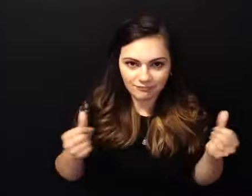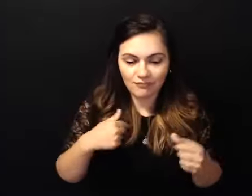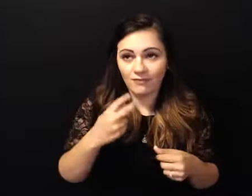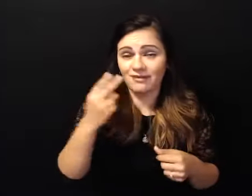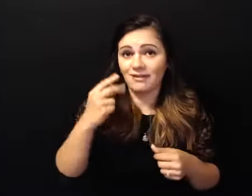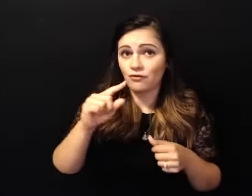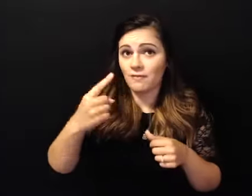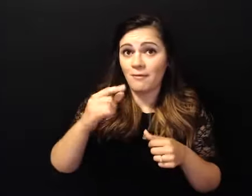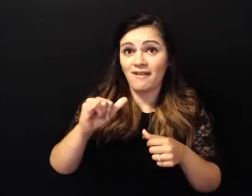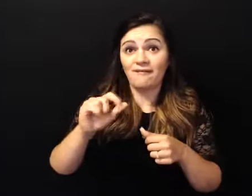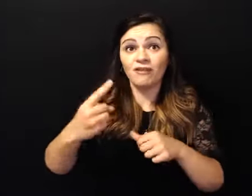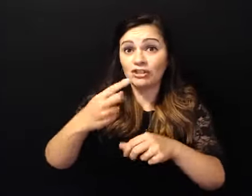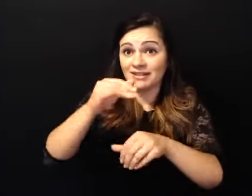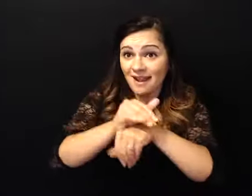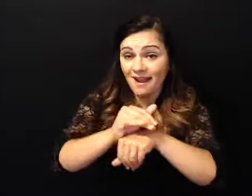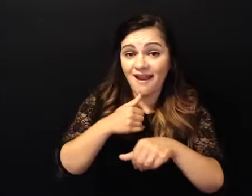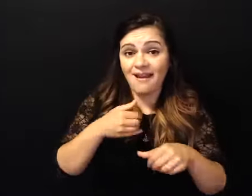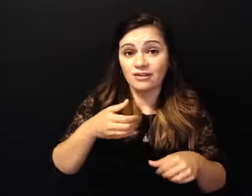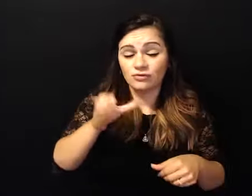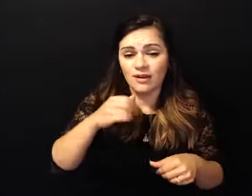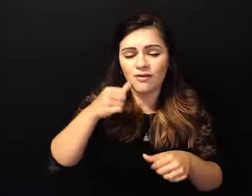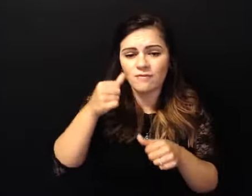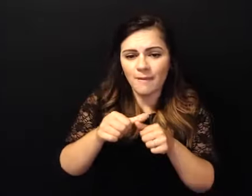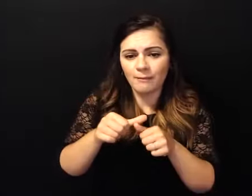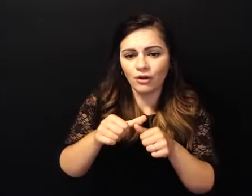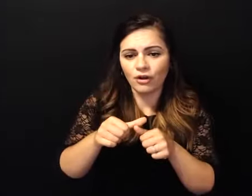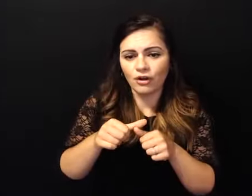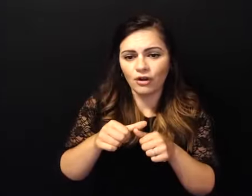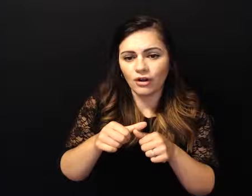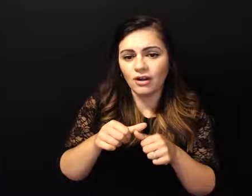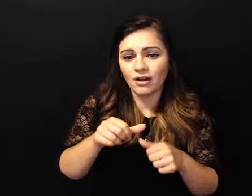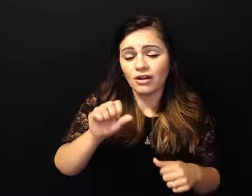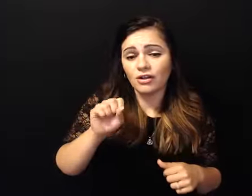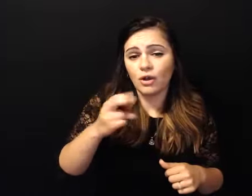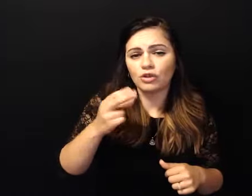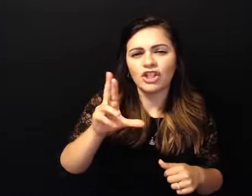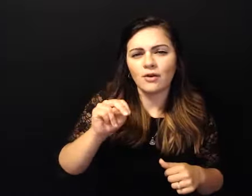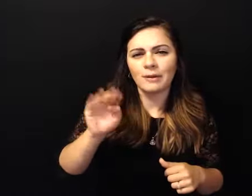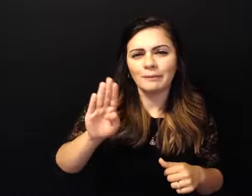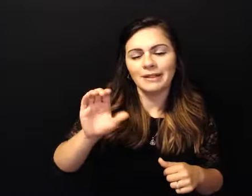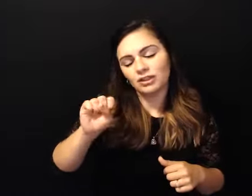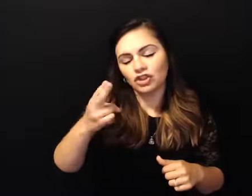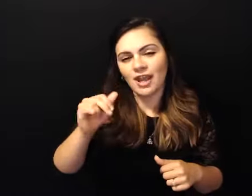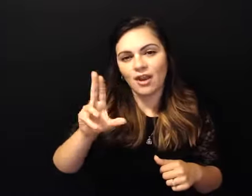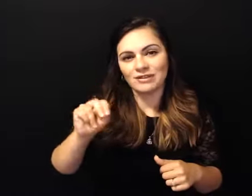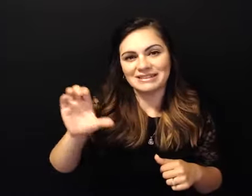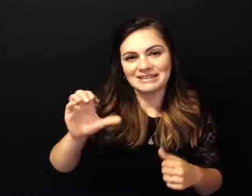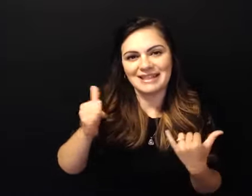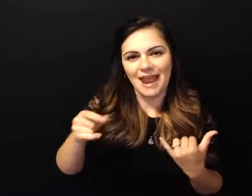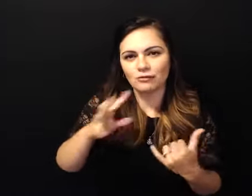i rolled down a hill shaking my head you know sharon b or sharon c now talks about how her you know she got taller and her hair got longer and she got